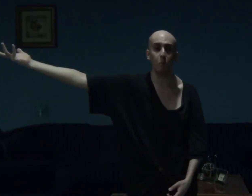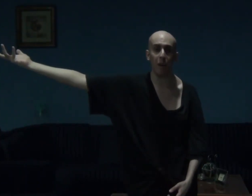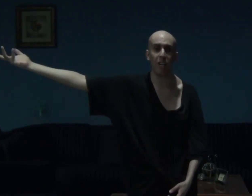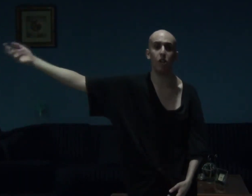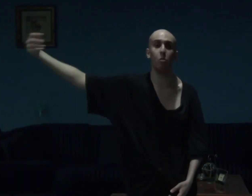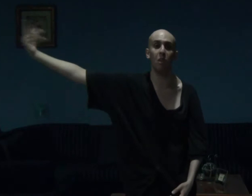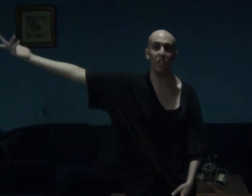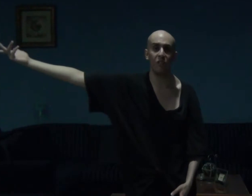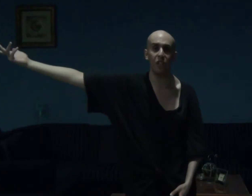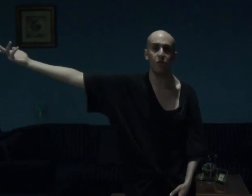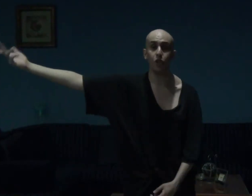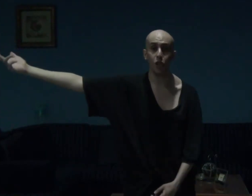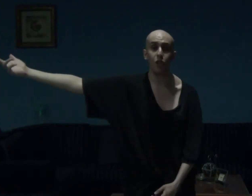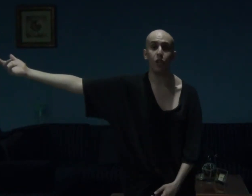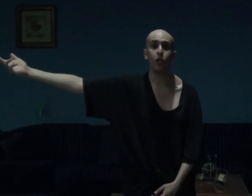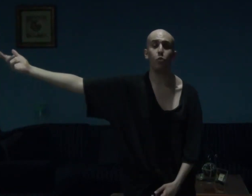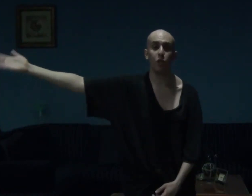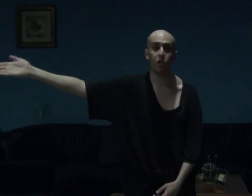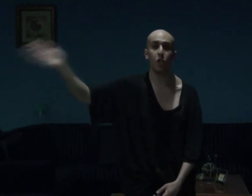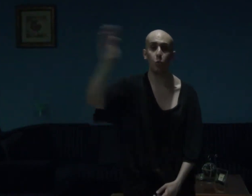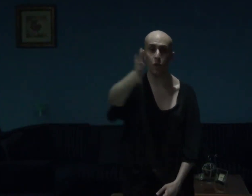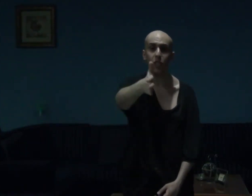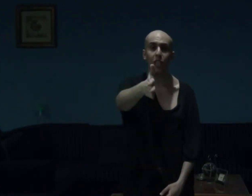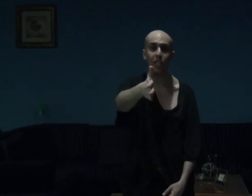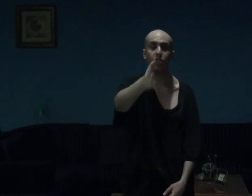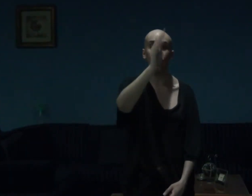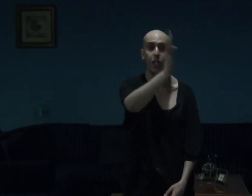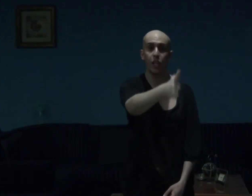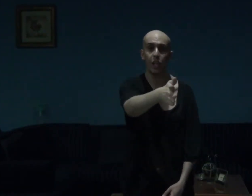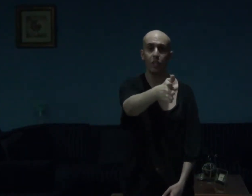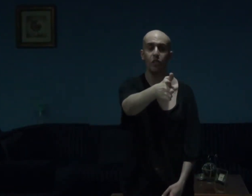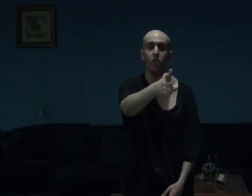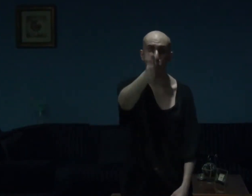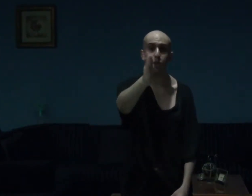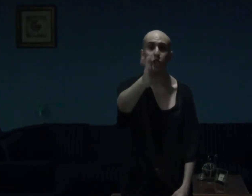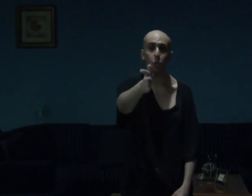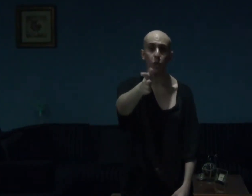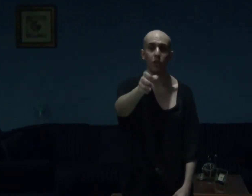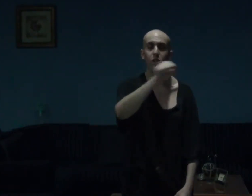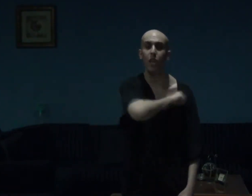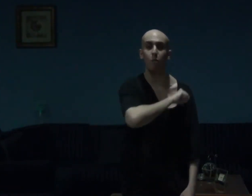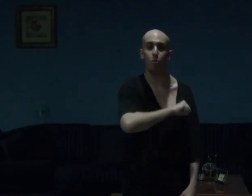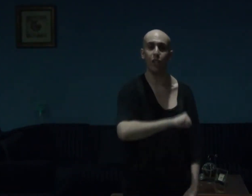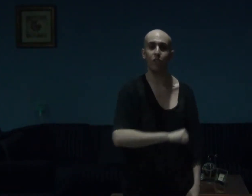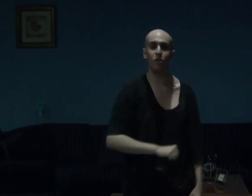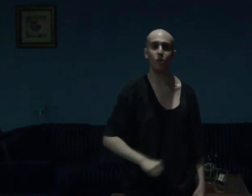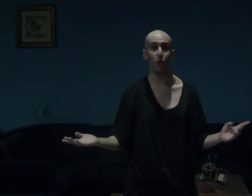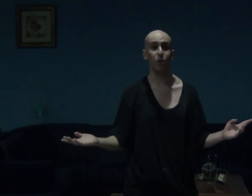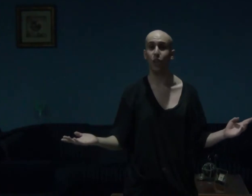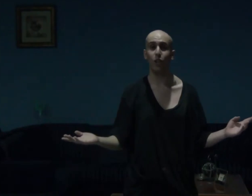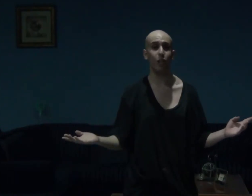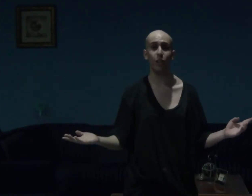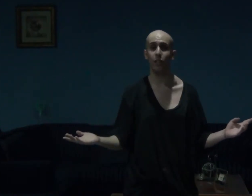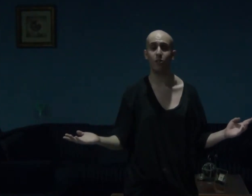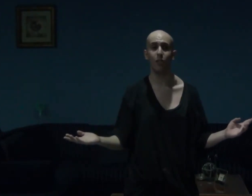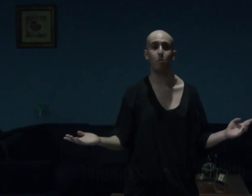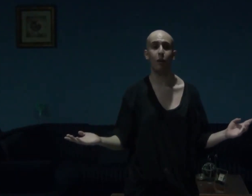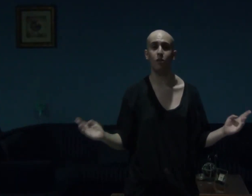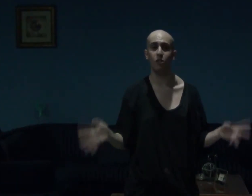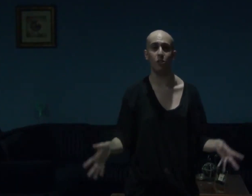back her beloved Dillian, which she will guys and gals, oh she will, damn right, What the hell can I say about this